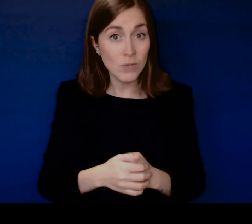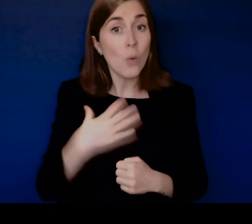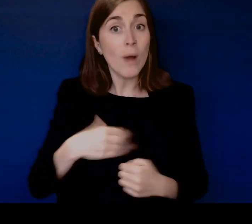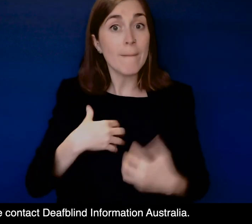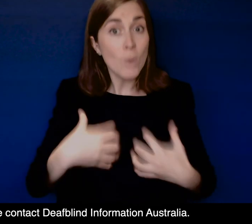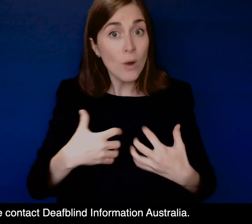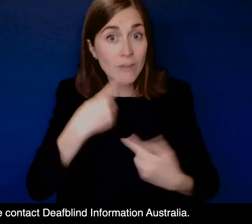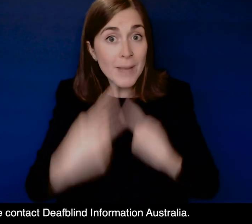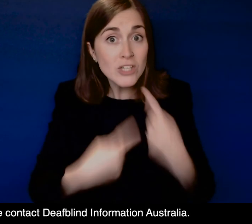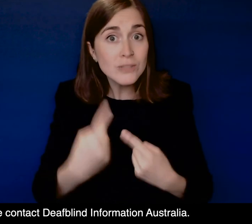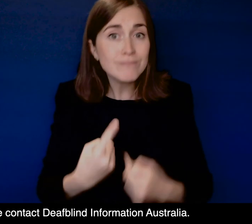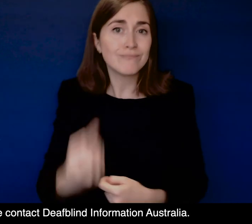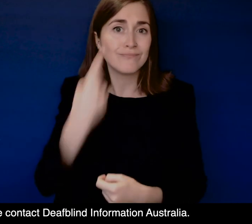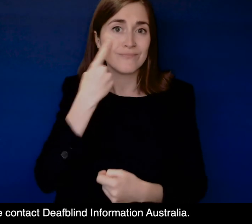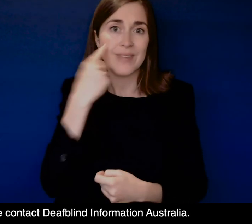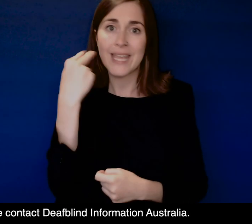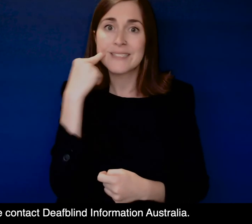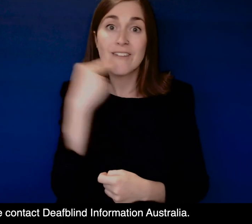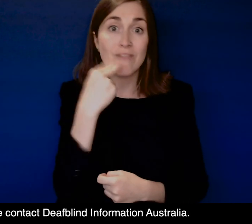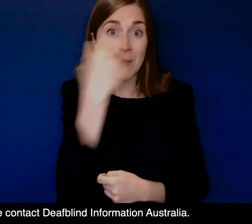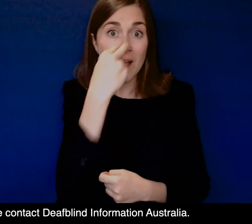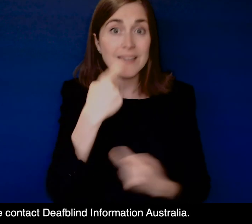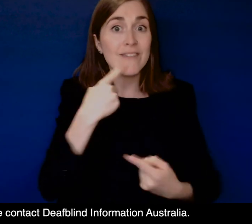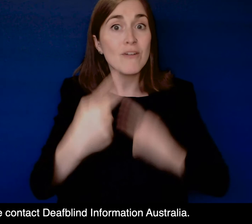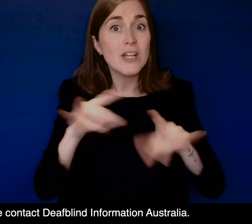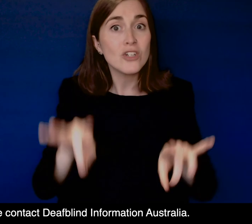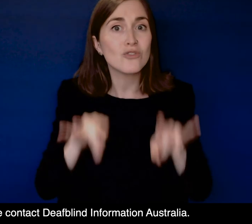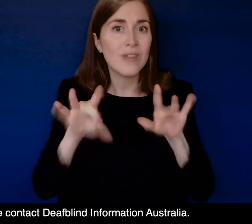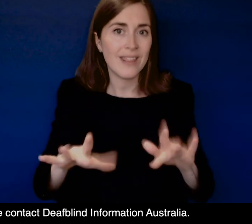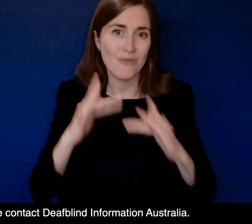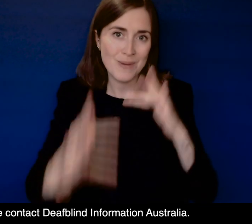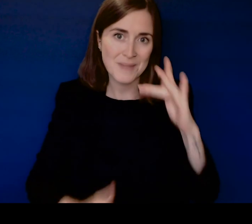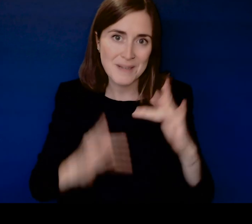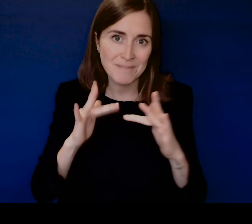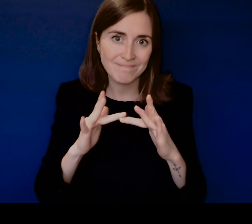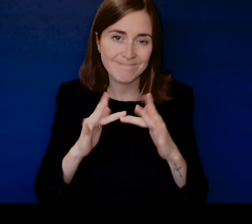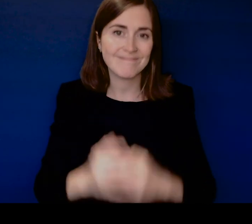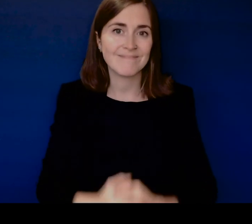For further information, please contact DeafBlind Information Australia